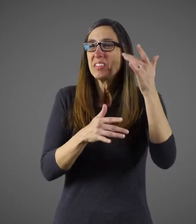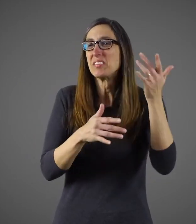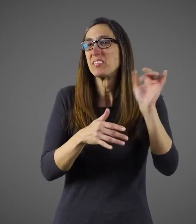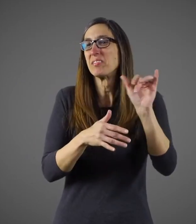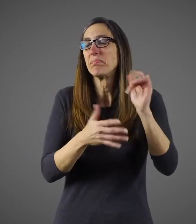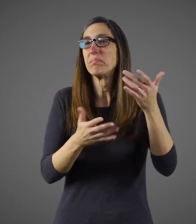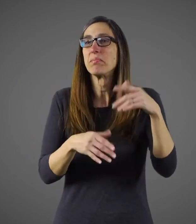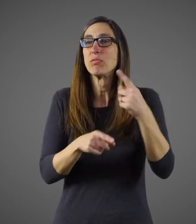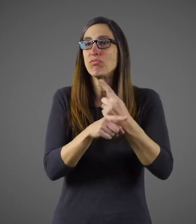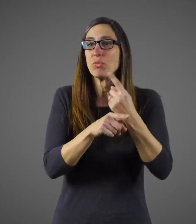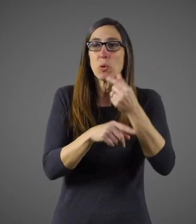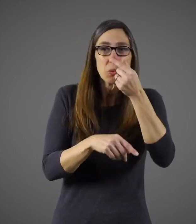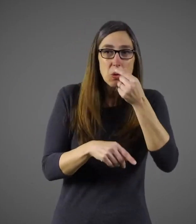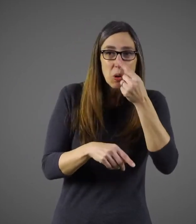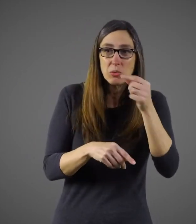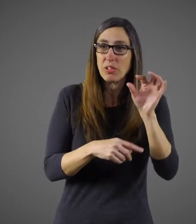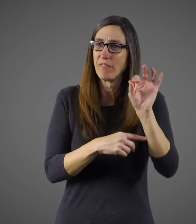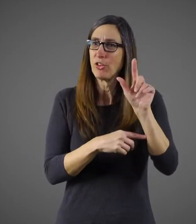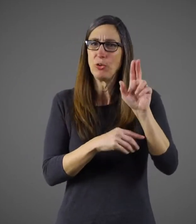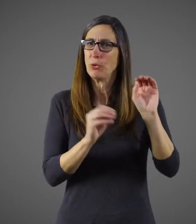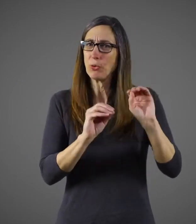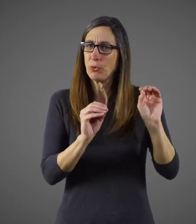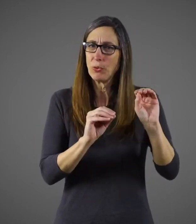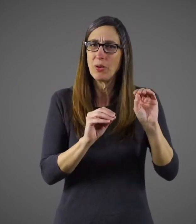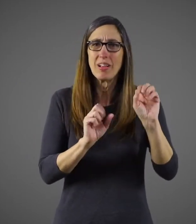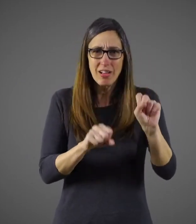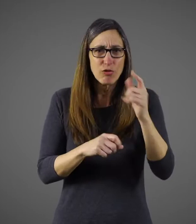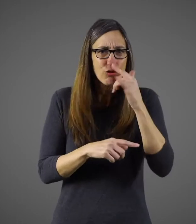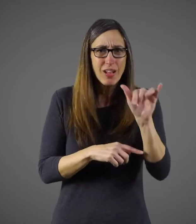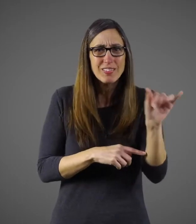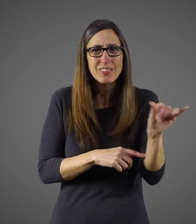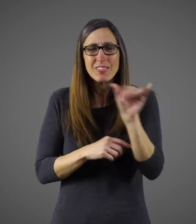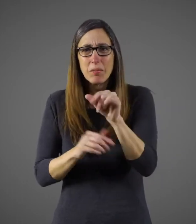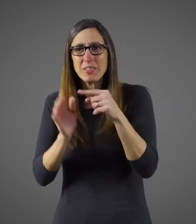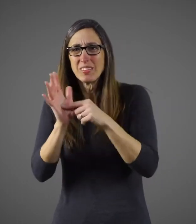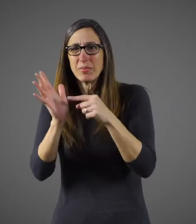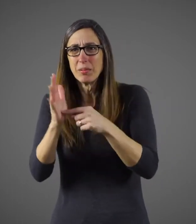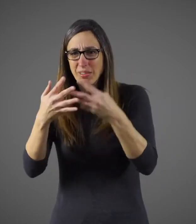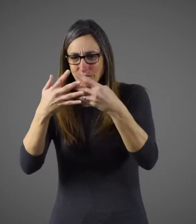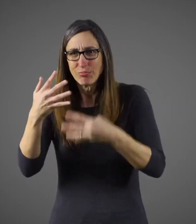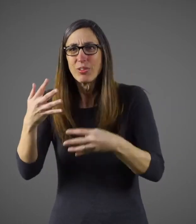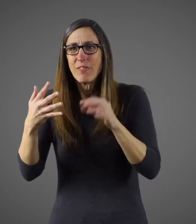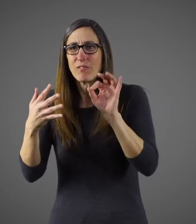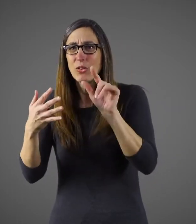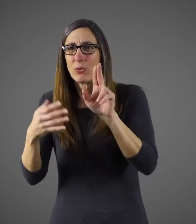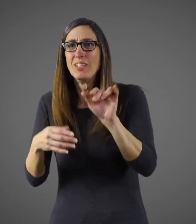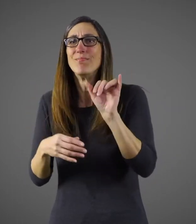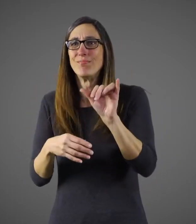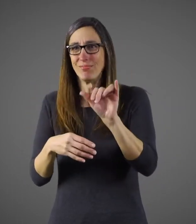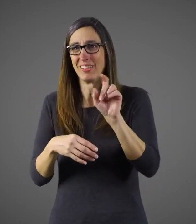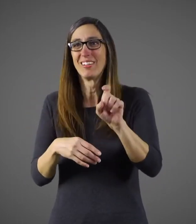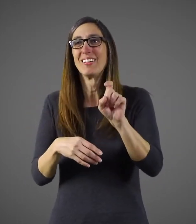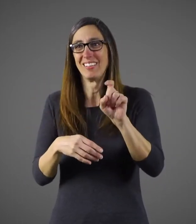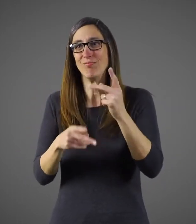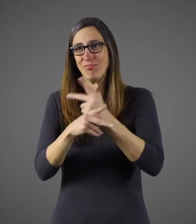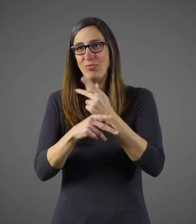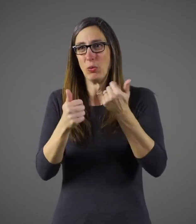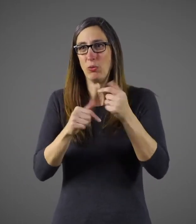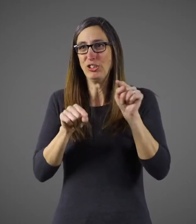Regular colds can have symptoms that look very much like the flu, so it's hard sometimes to figure out which one you're sick with. They're